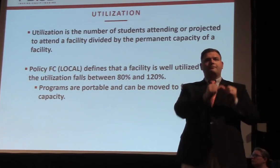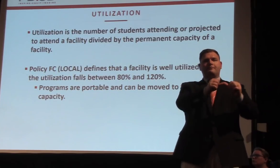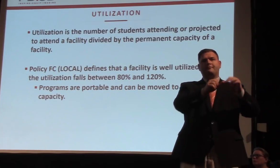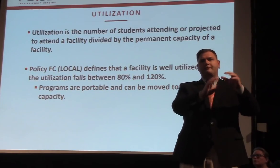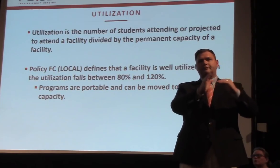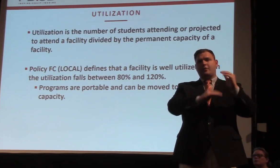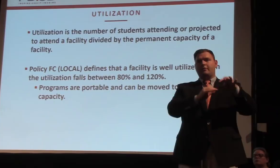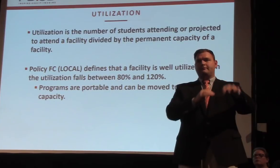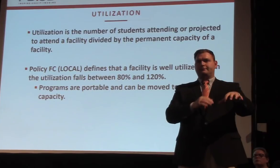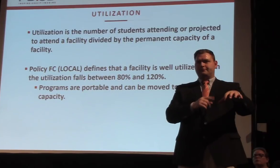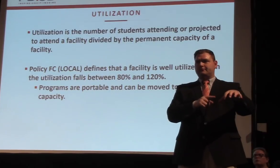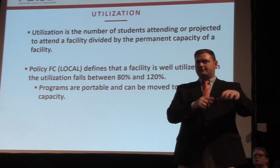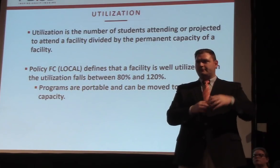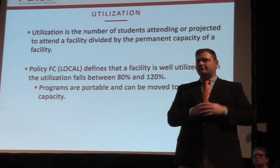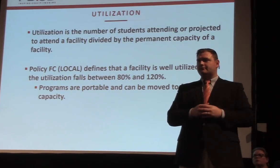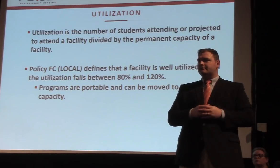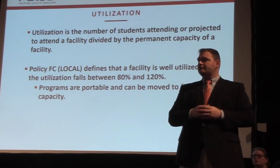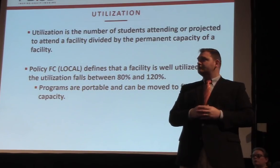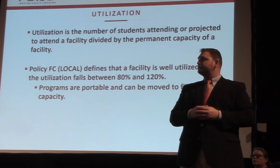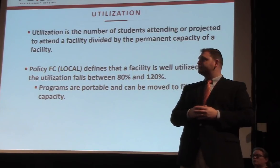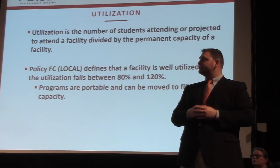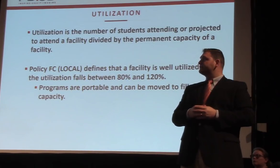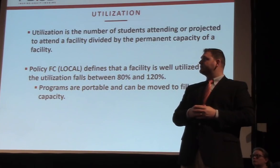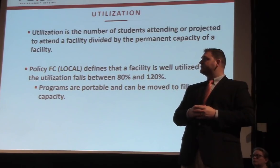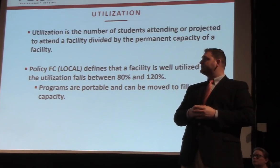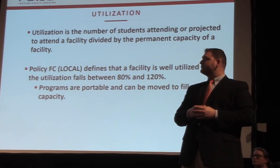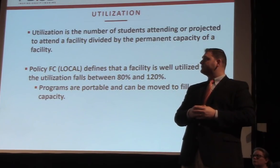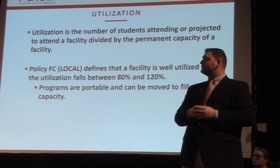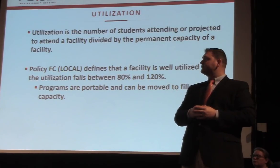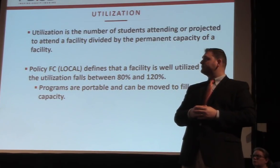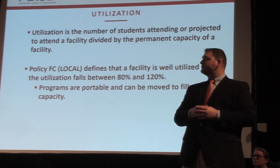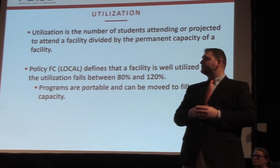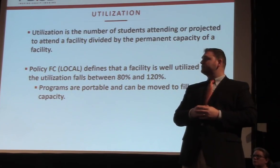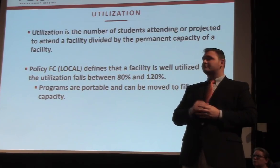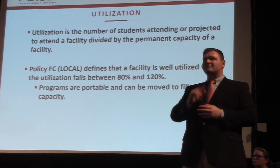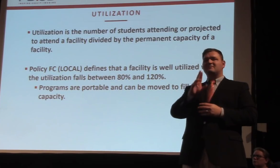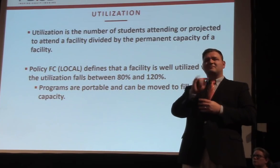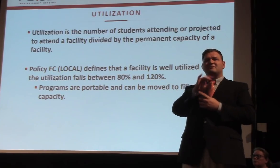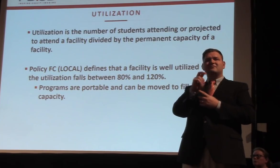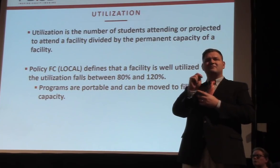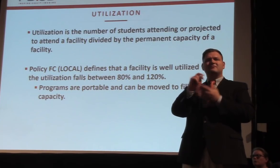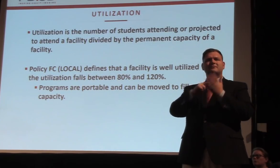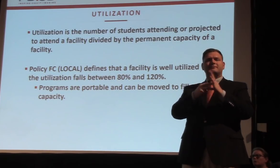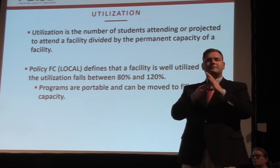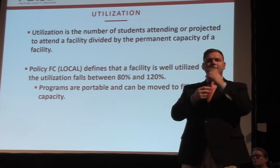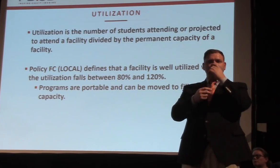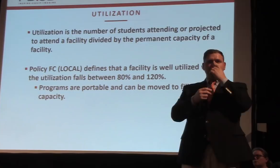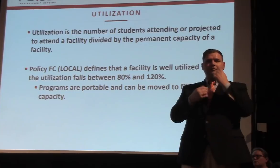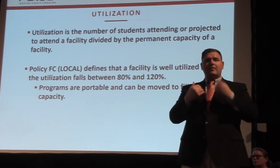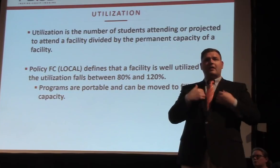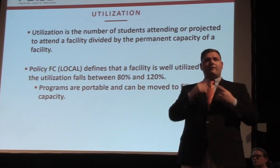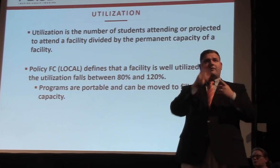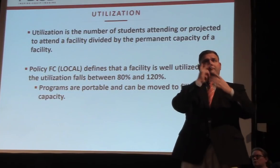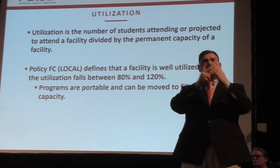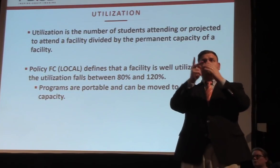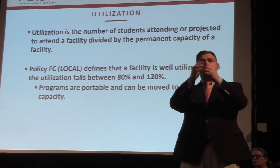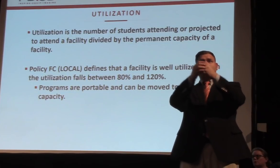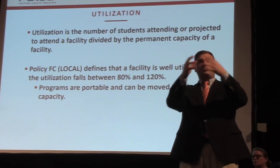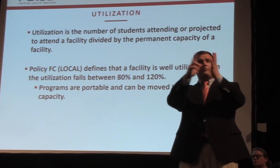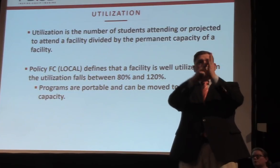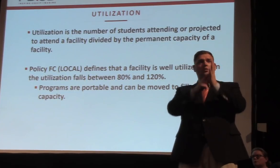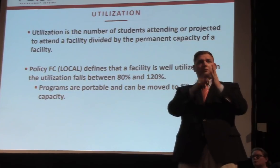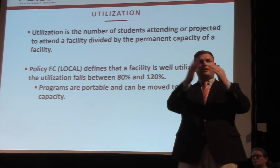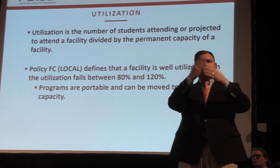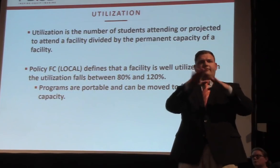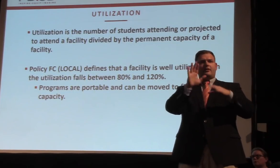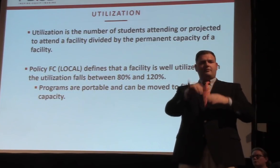And again, utilization simply is the projected enrollment or the current enrollment of a school divided by the permanent capacity, and then we